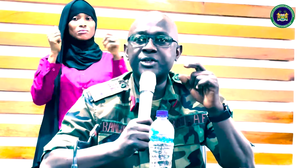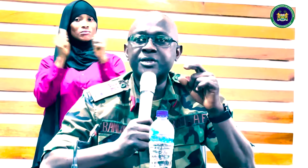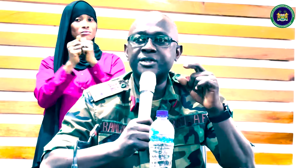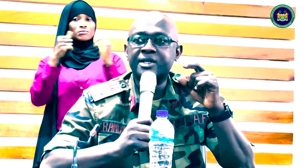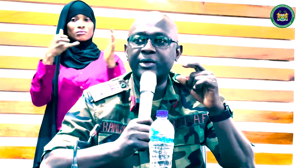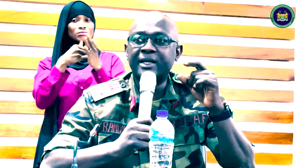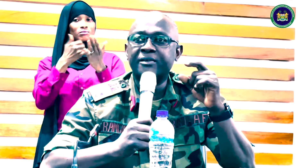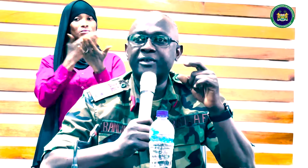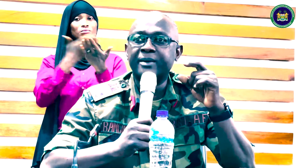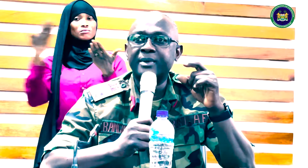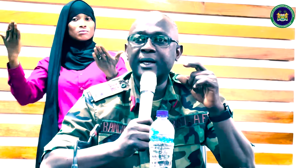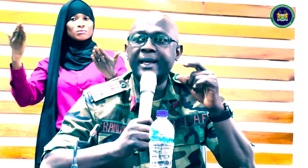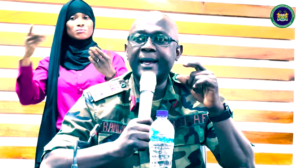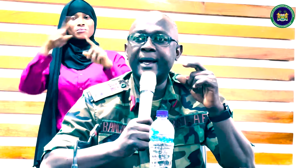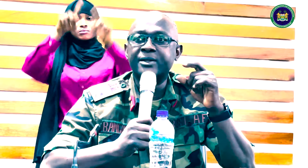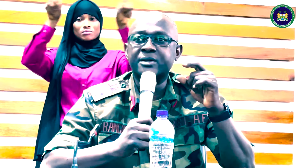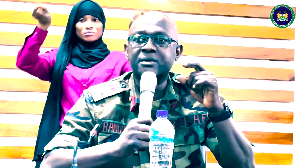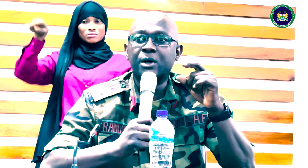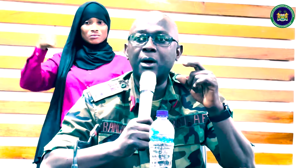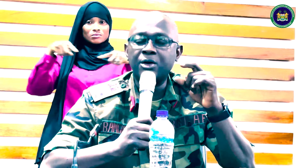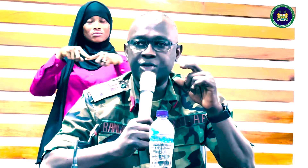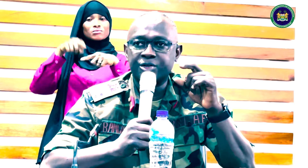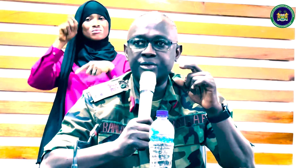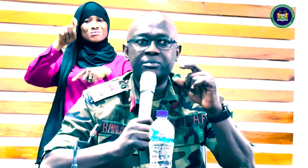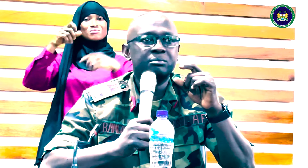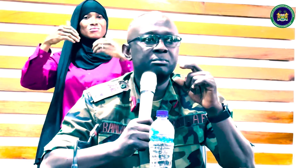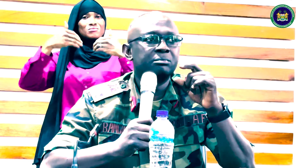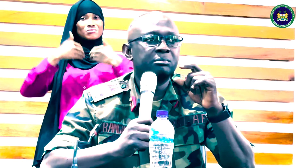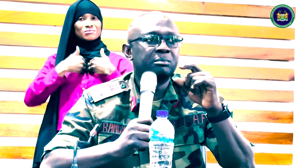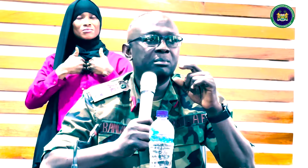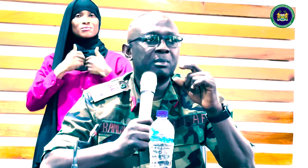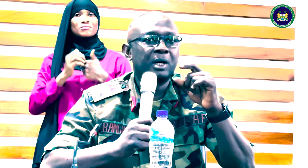Some of the treaties that are within the frame can get clauses.